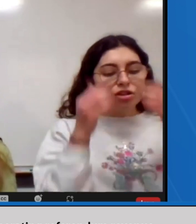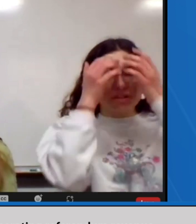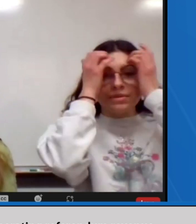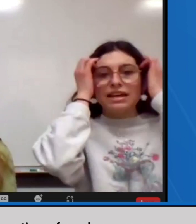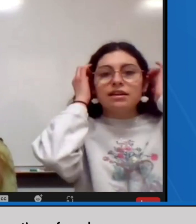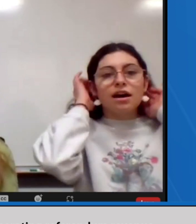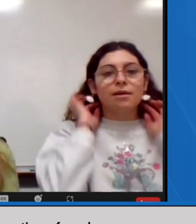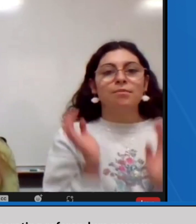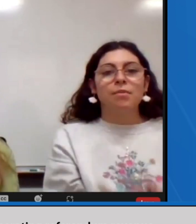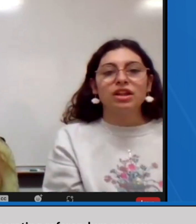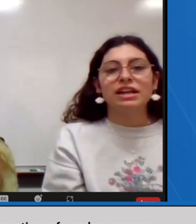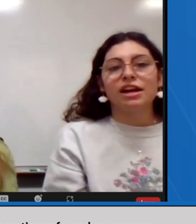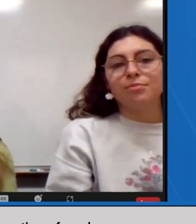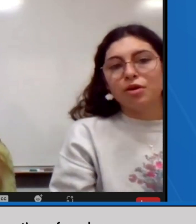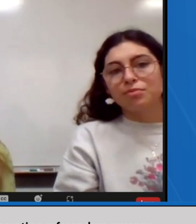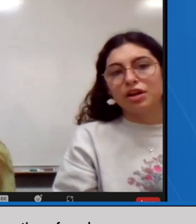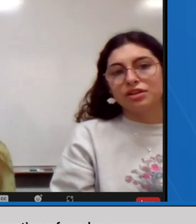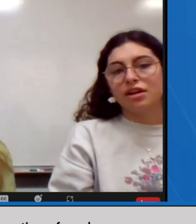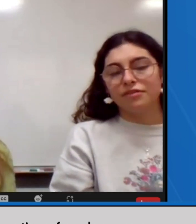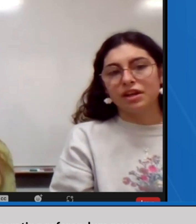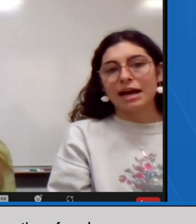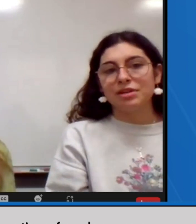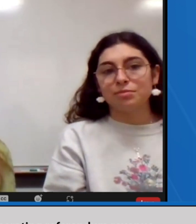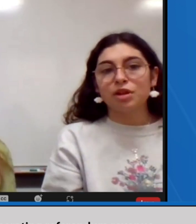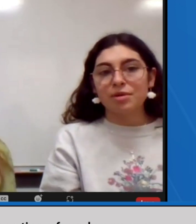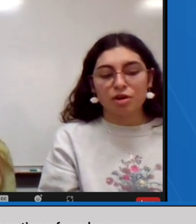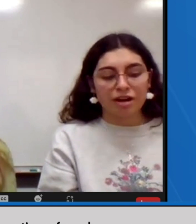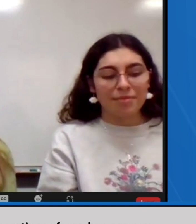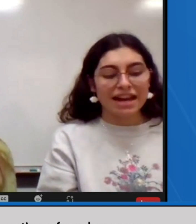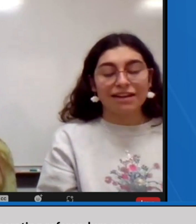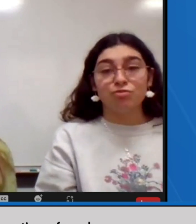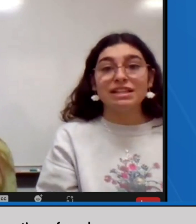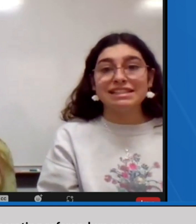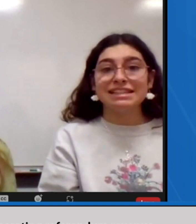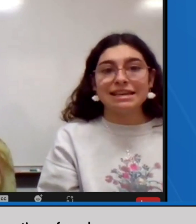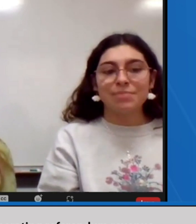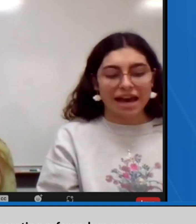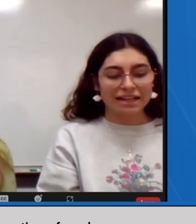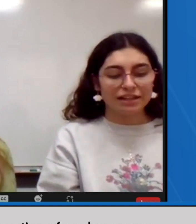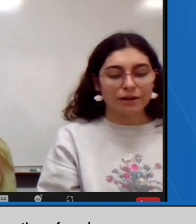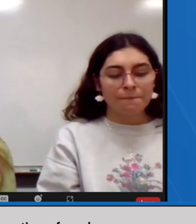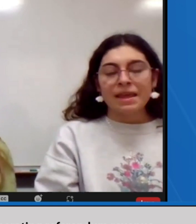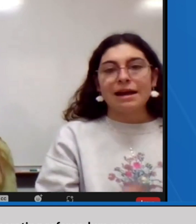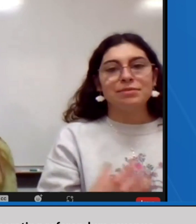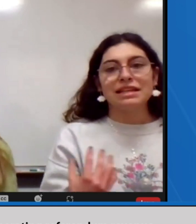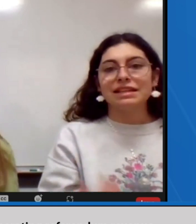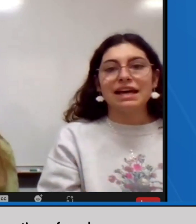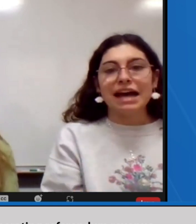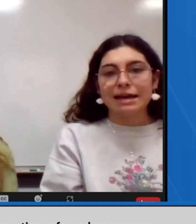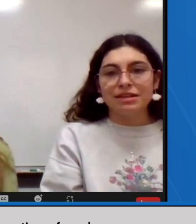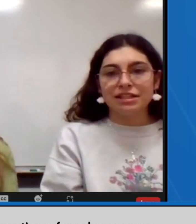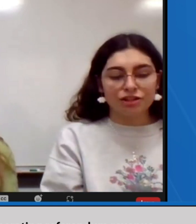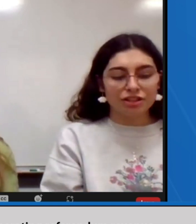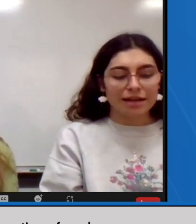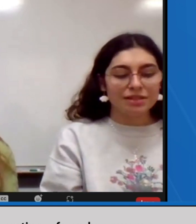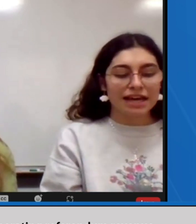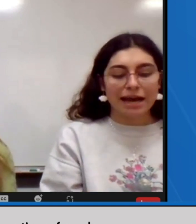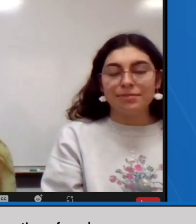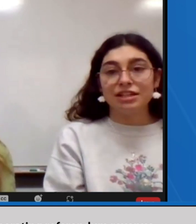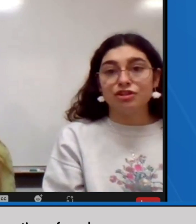So to begin, Molly and I are both part of the IB Diploma Program and I really see impact here. I'm seeing less IB teachers. I'm seeing IB